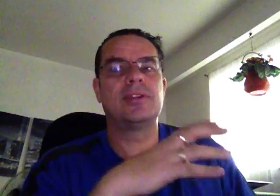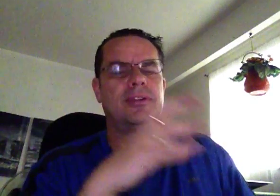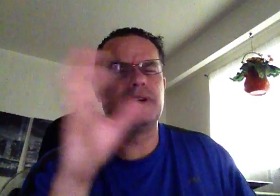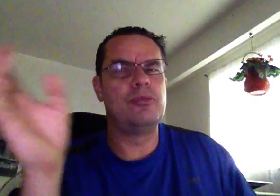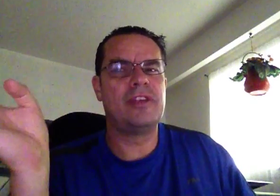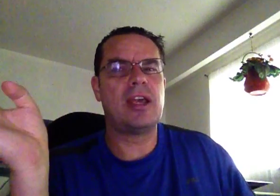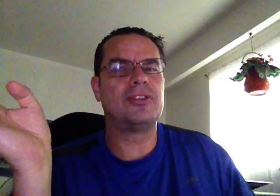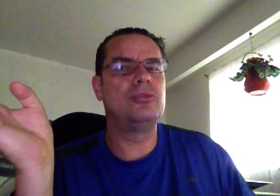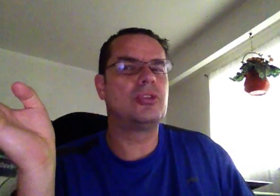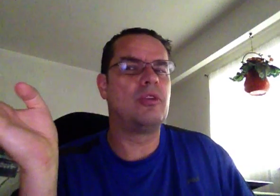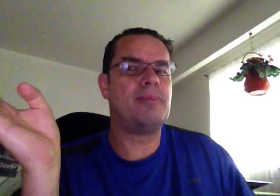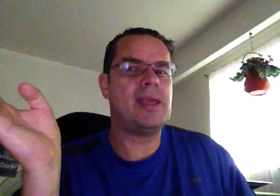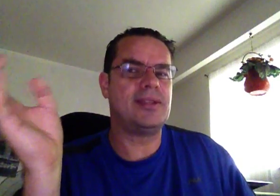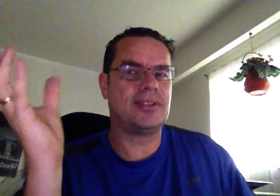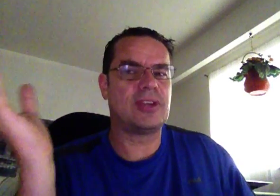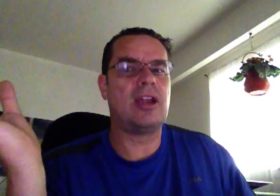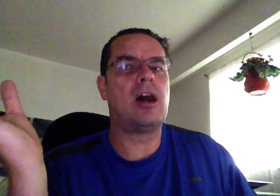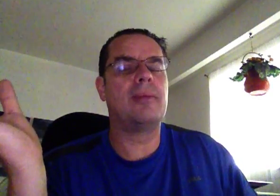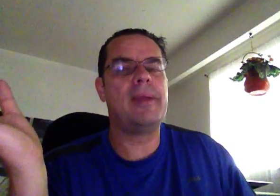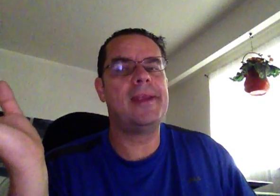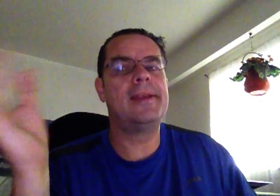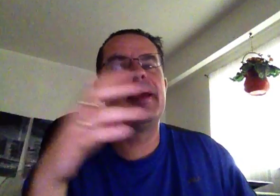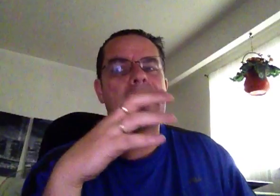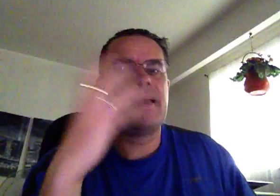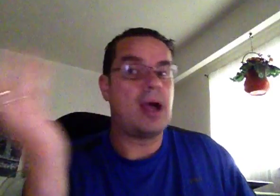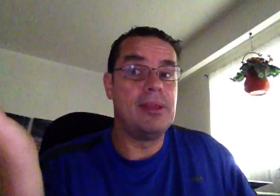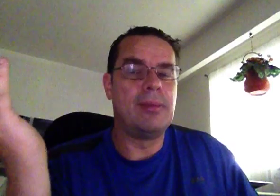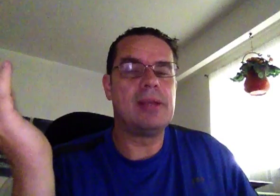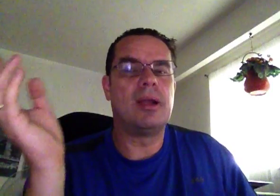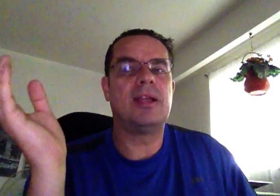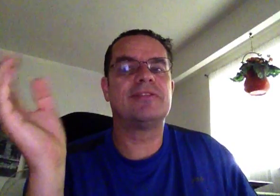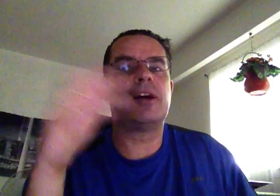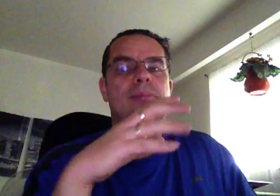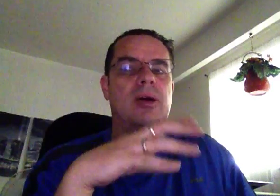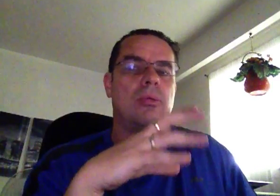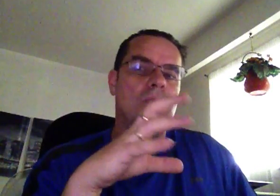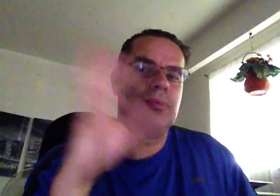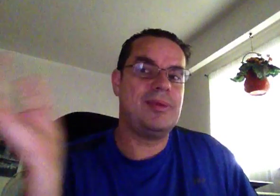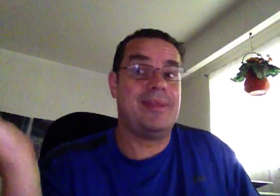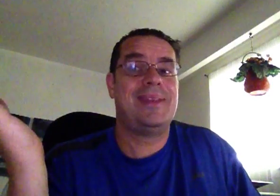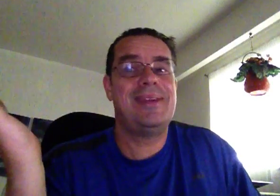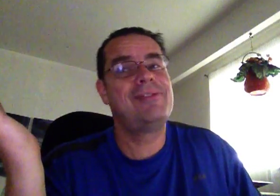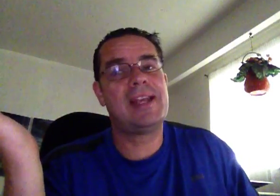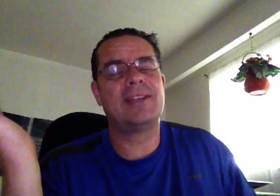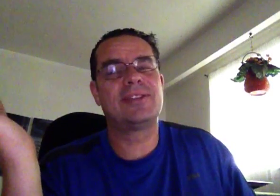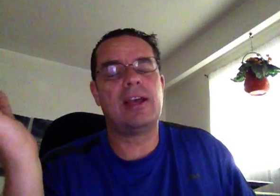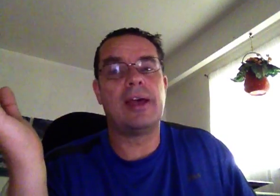they're moving at too slow of a pace. It's automated, I mean, they're making money, that's fine, but you really can't scale that,